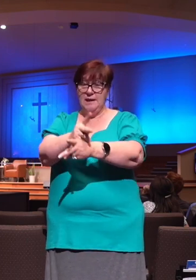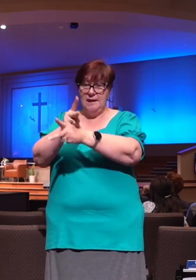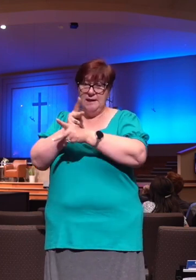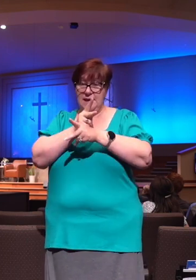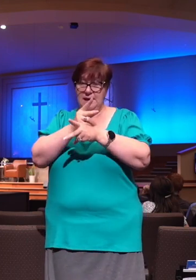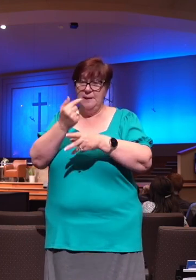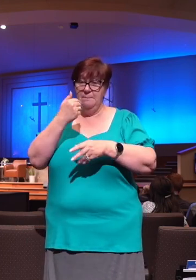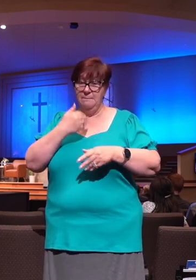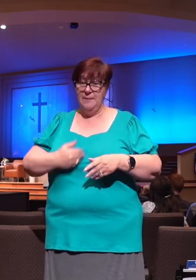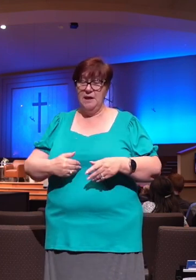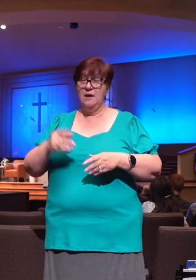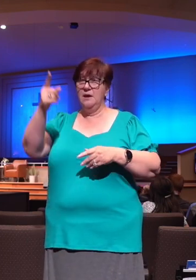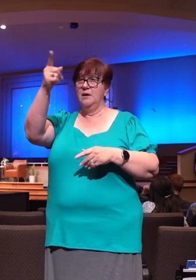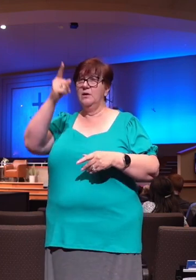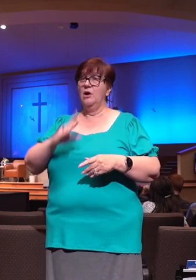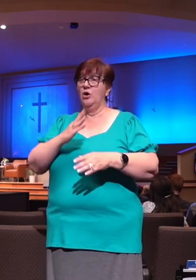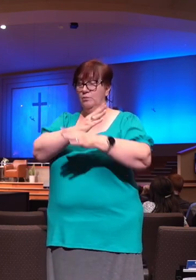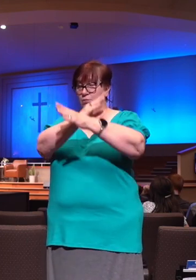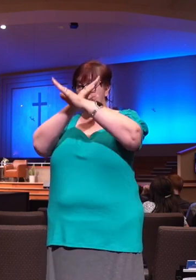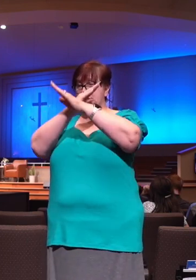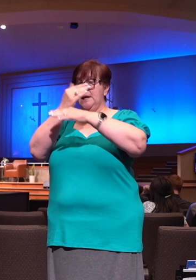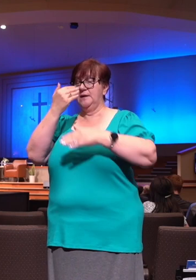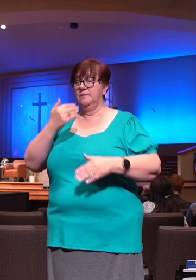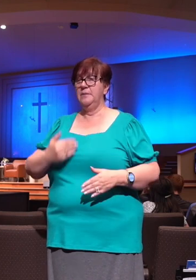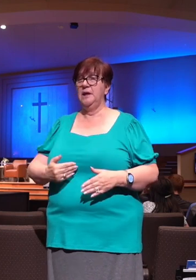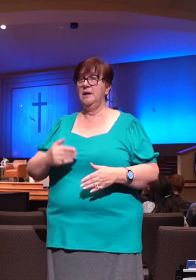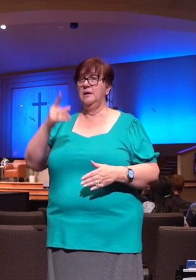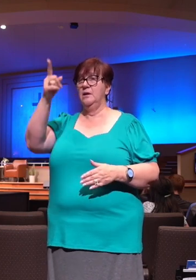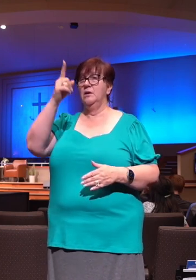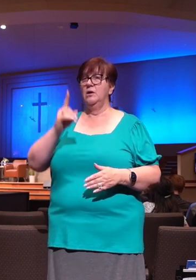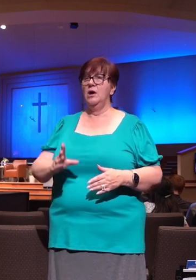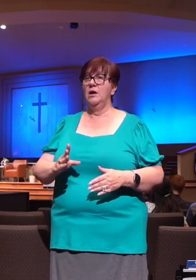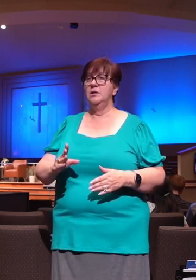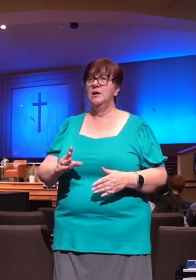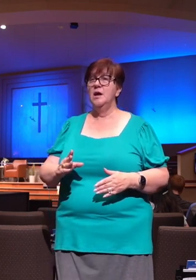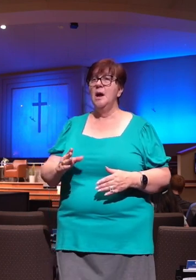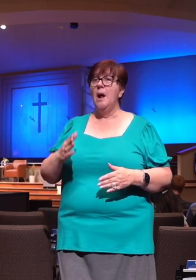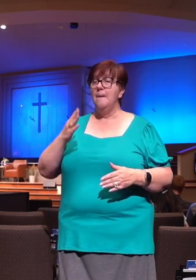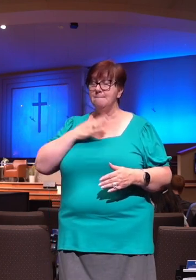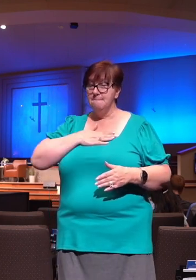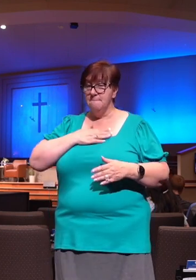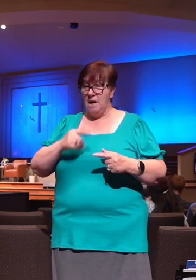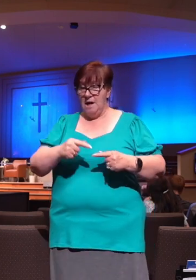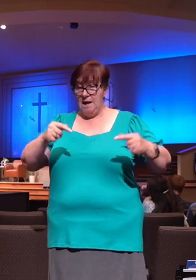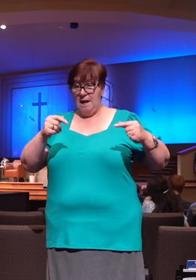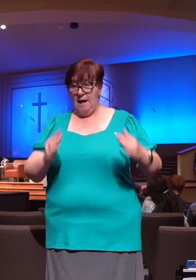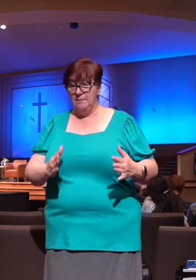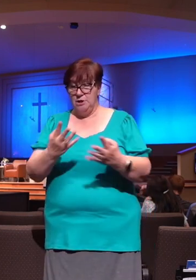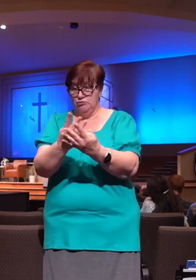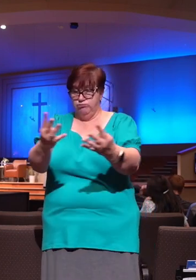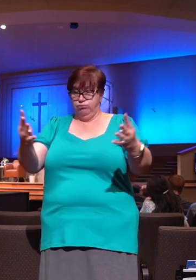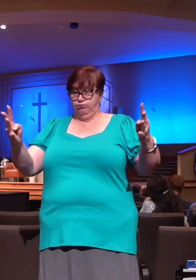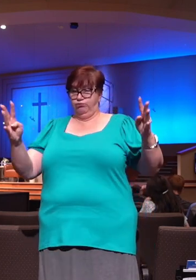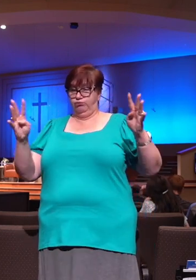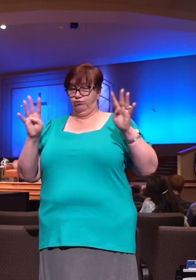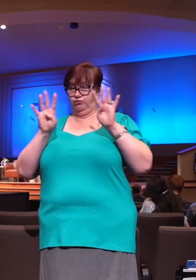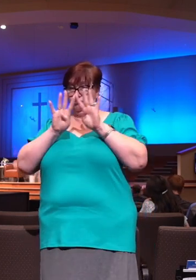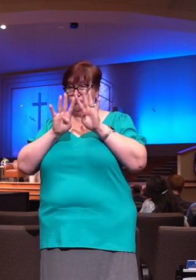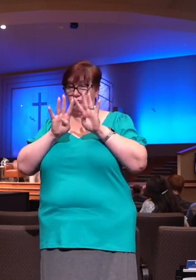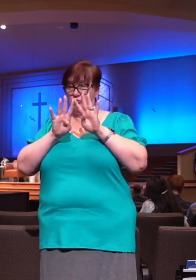saying there is he's saying protect me, right? He's surrounded by enemies. This is a time of difficulty. He says, for in thee do I